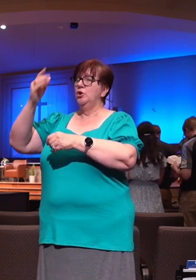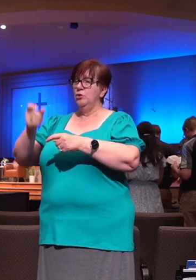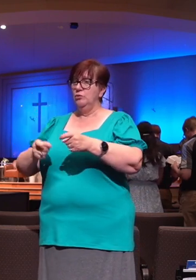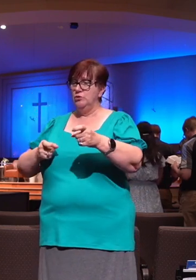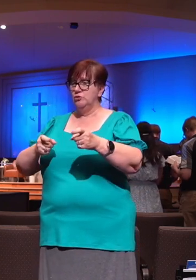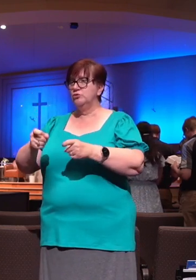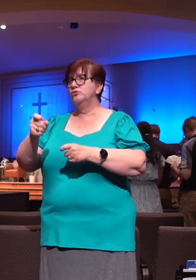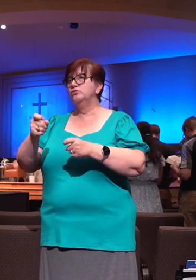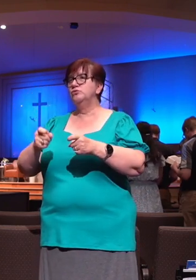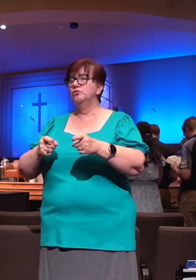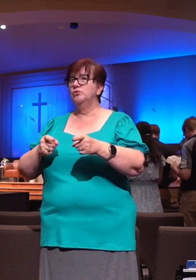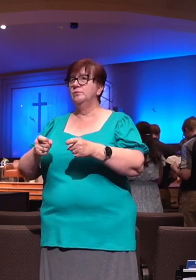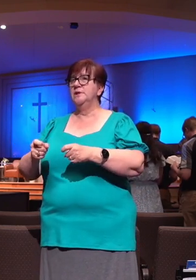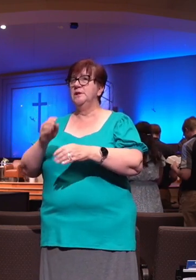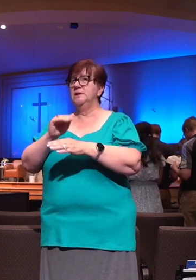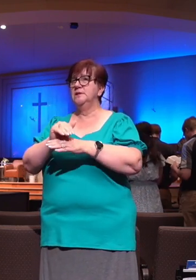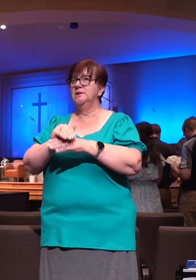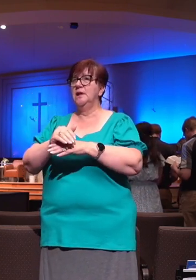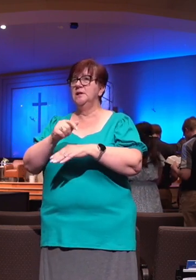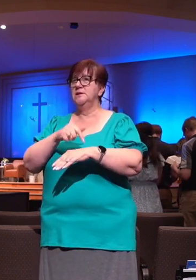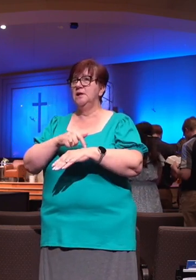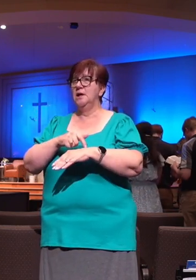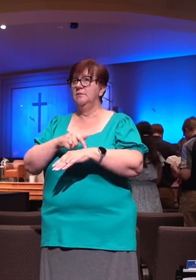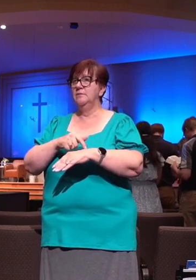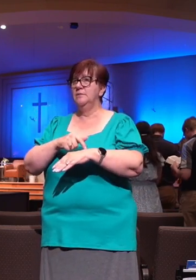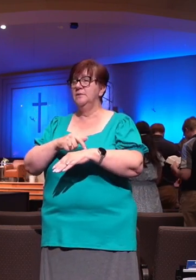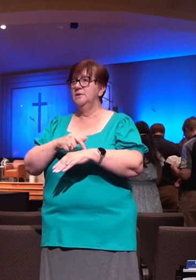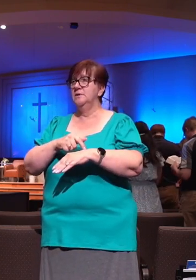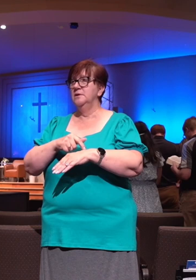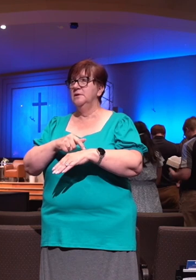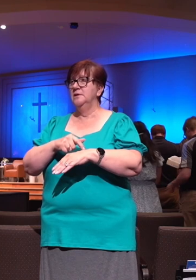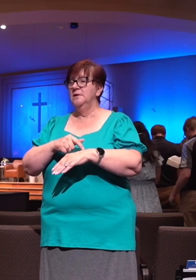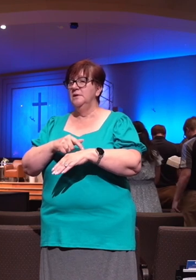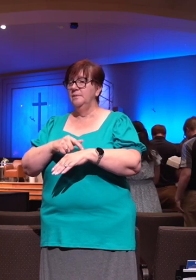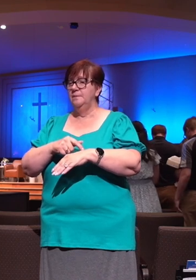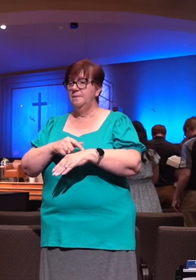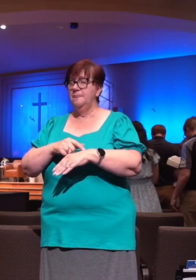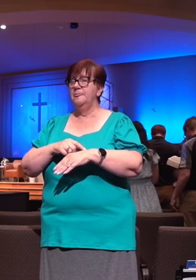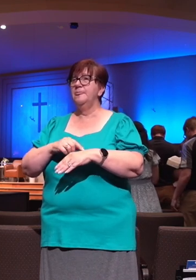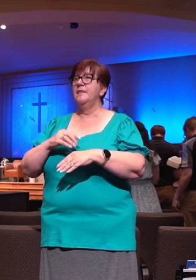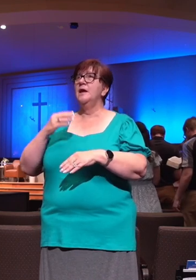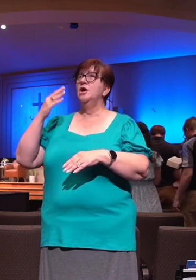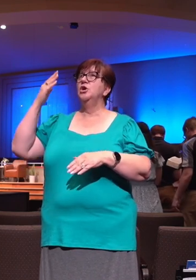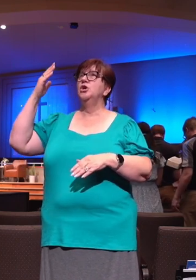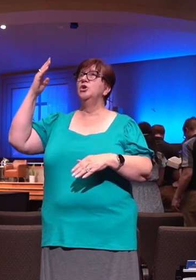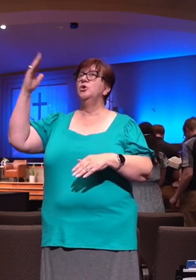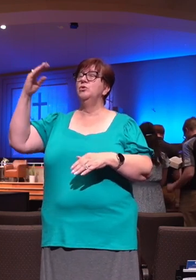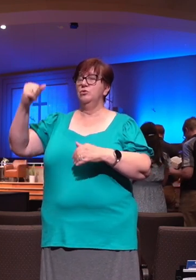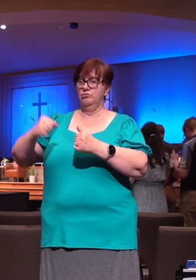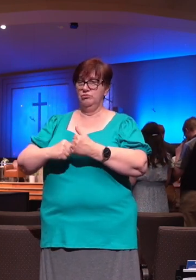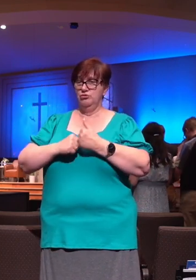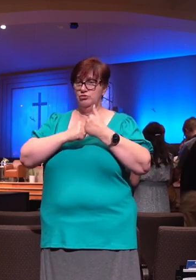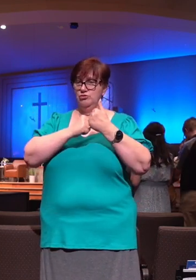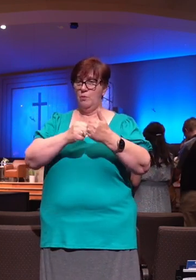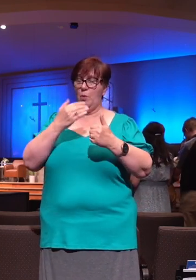I have set the Lord always before me because he is at my right hand. I shall not be moved. Therefore, my heart is glad,